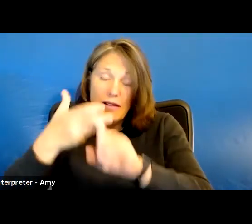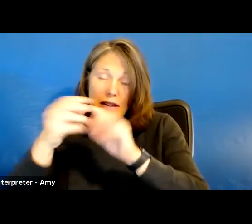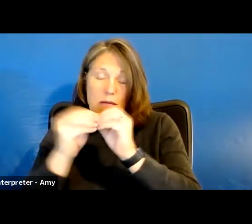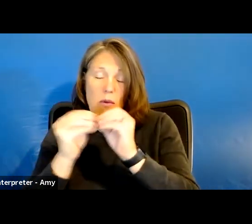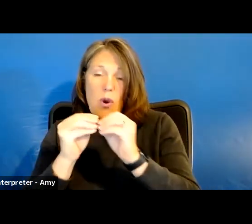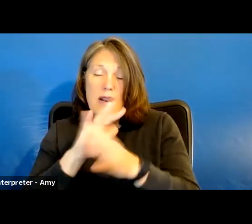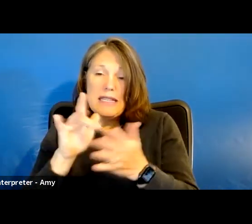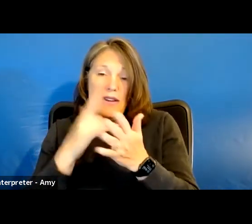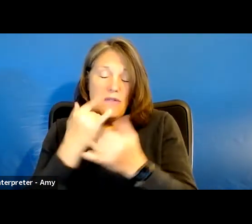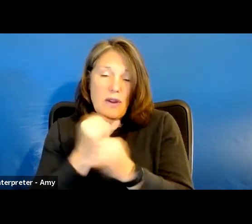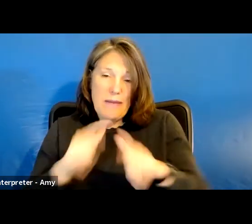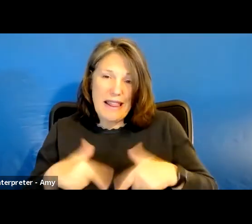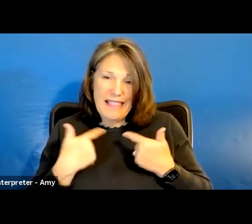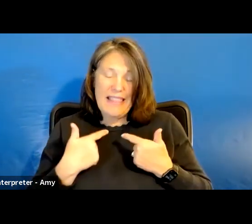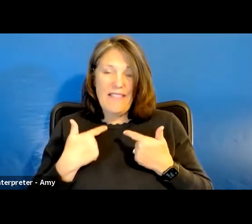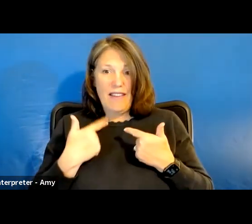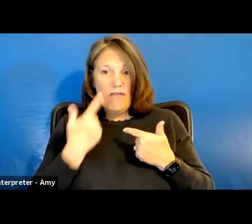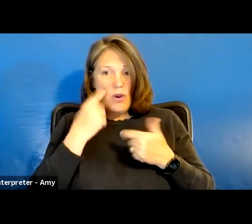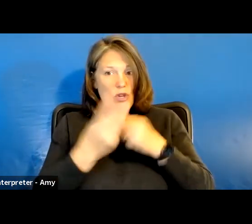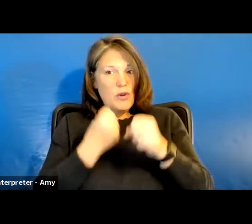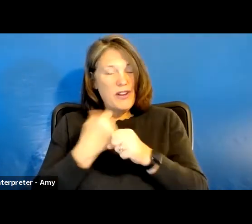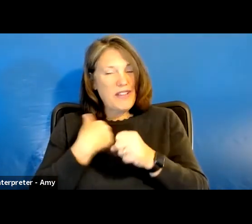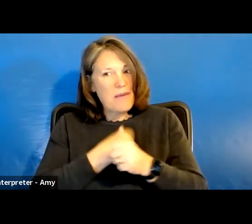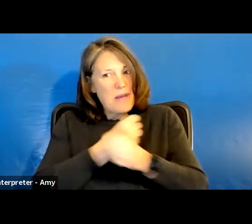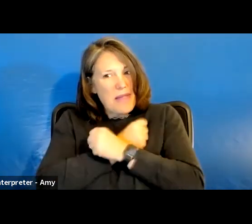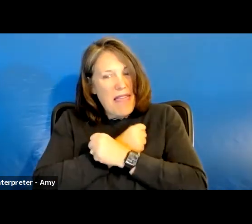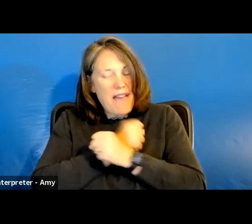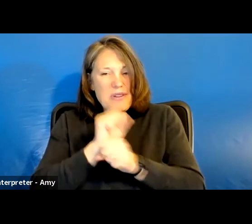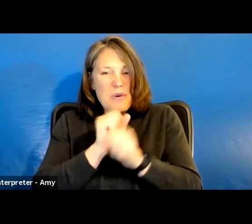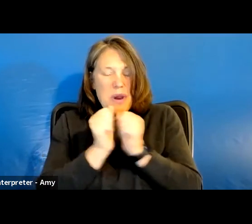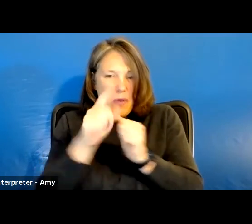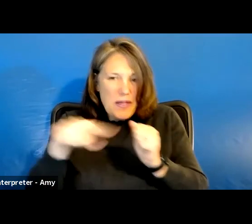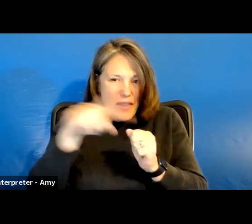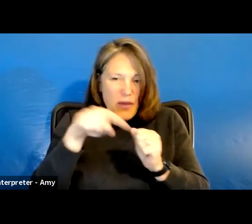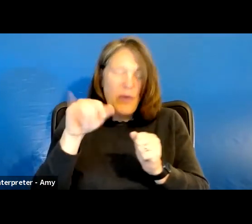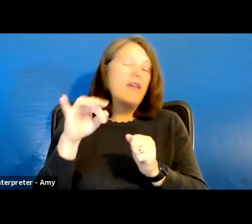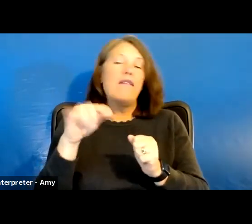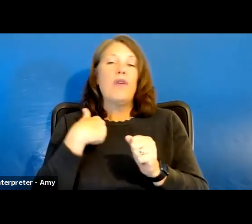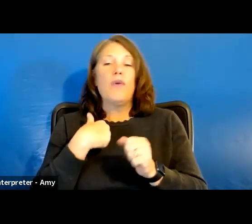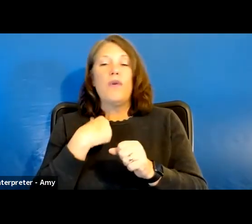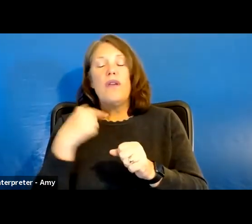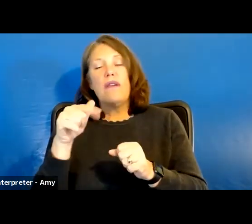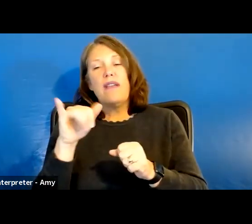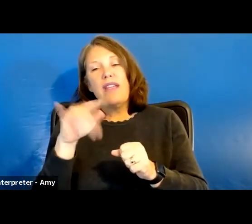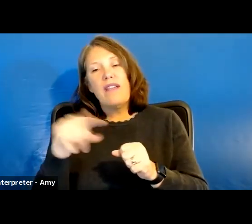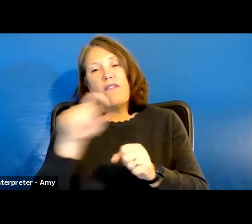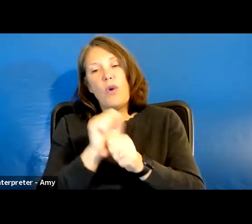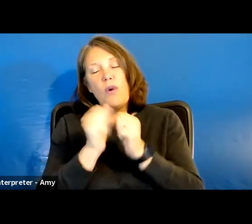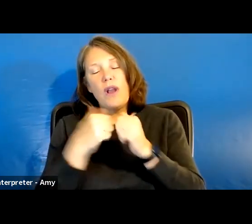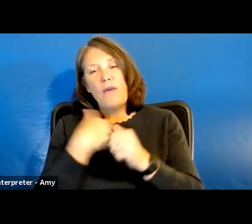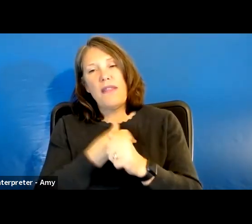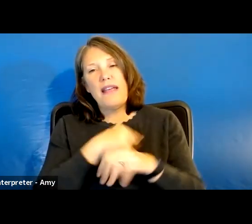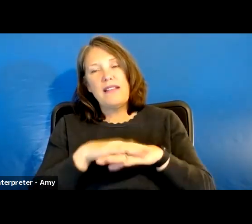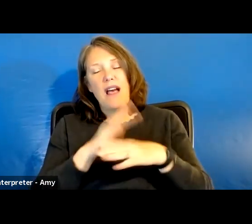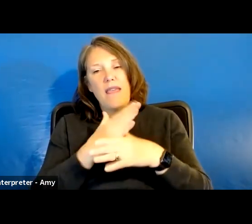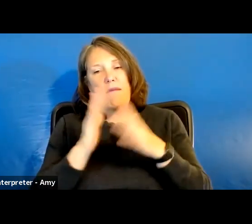years. And we would love the opportunity to work with you. If you work with us on what's called the partners for healthy community